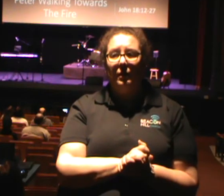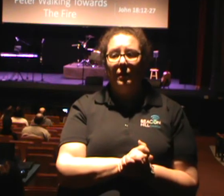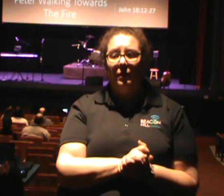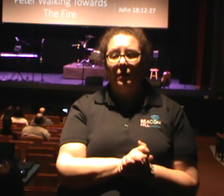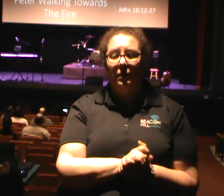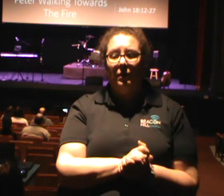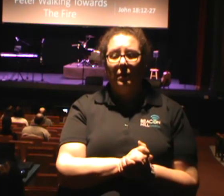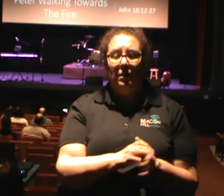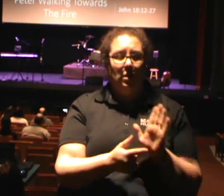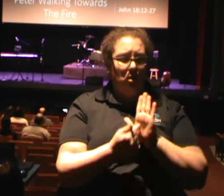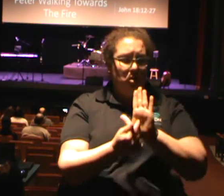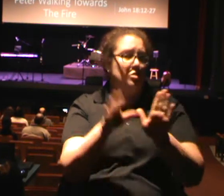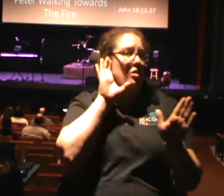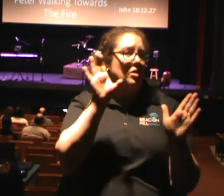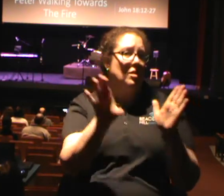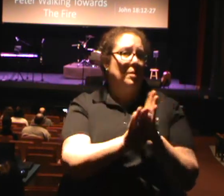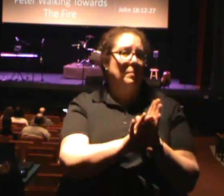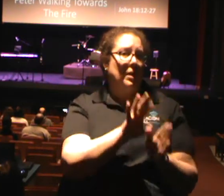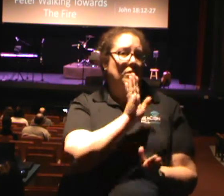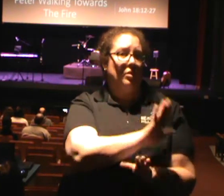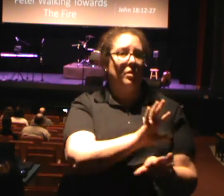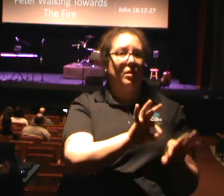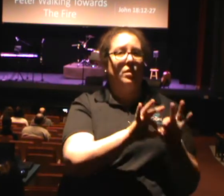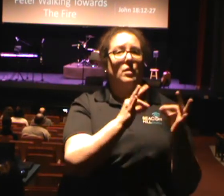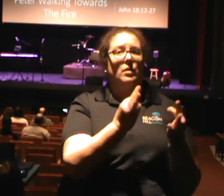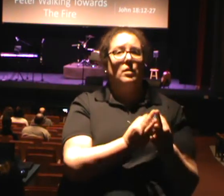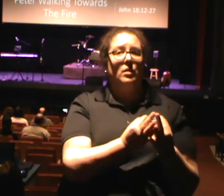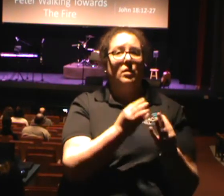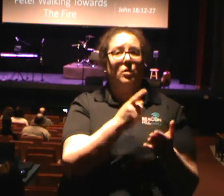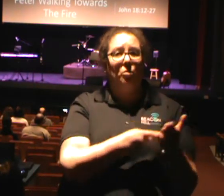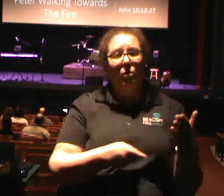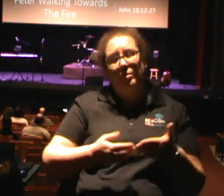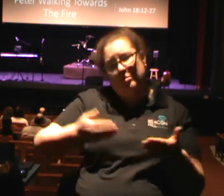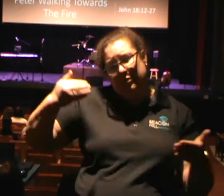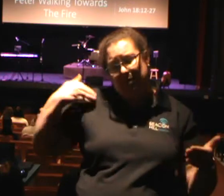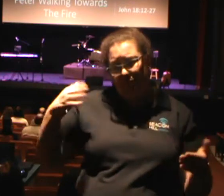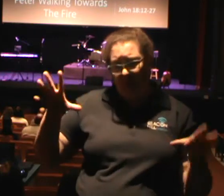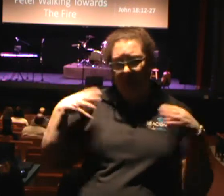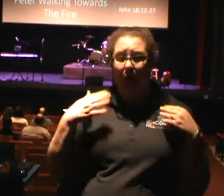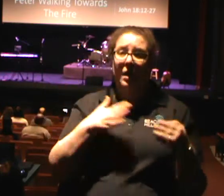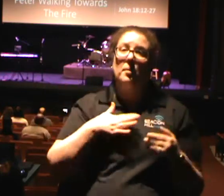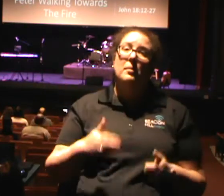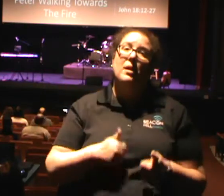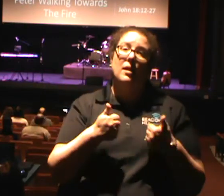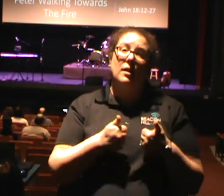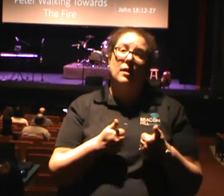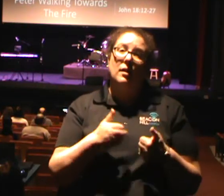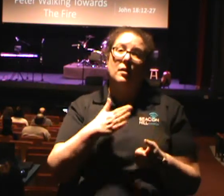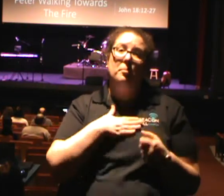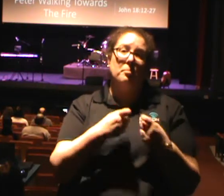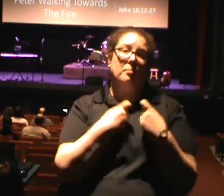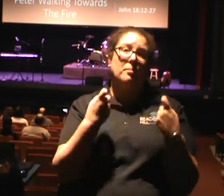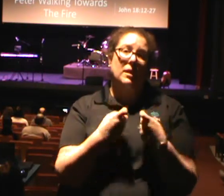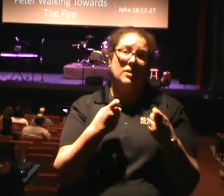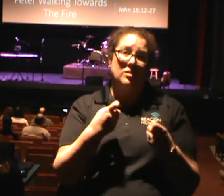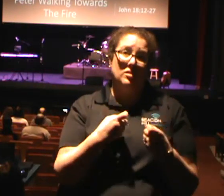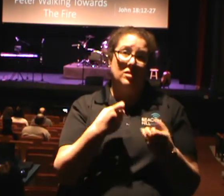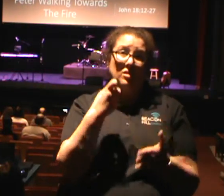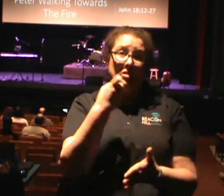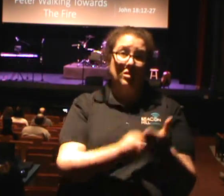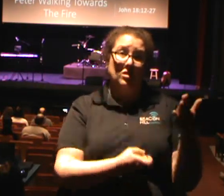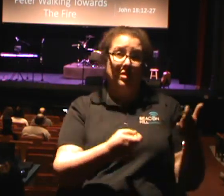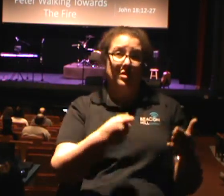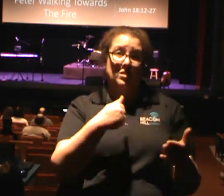a picture of his family and said this is what I used to have in my life but my sin cost me my family.